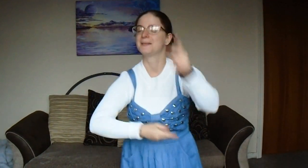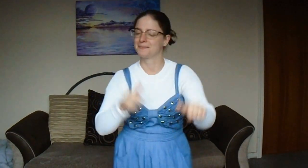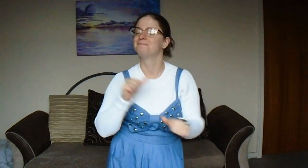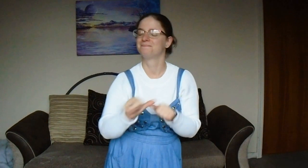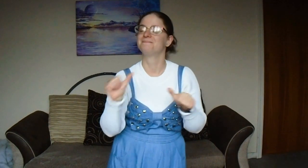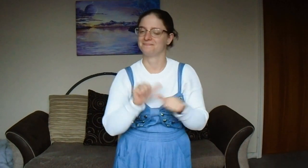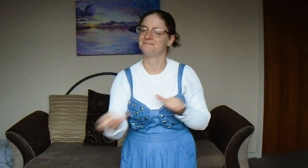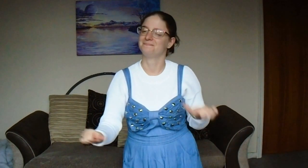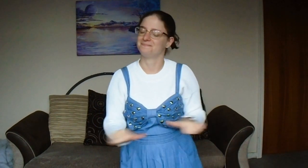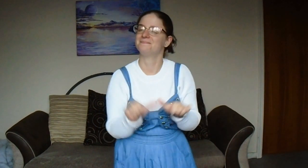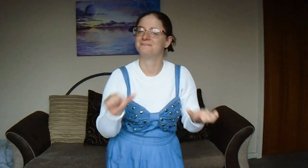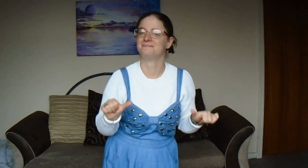say